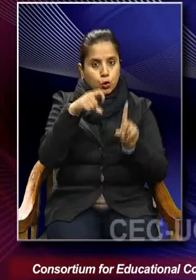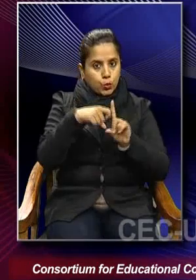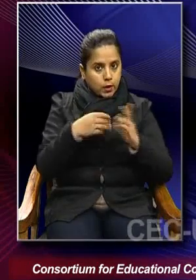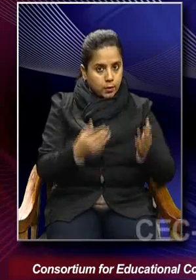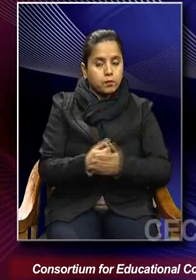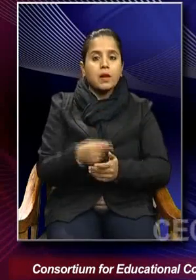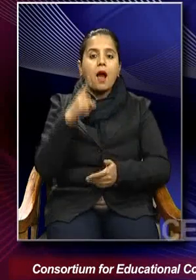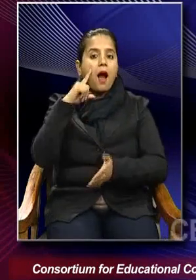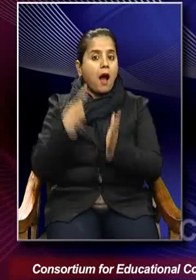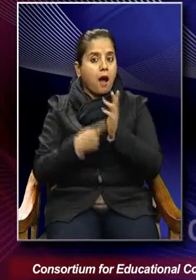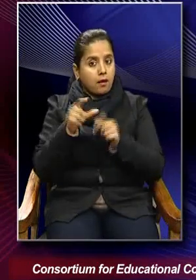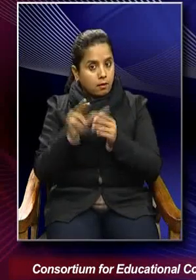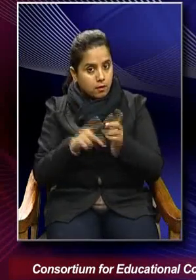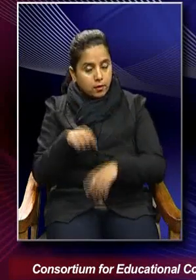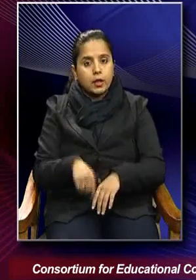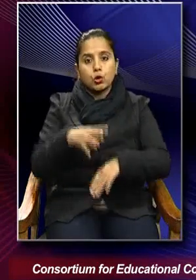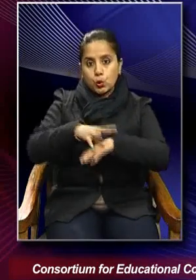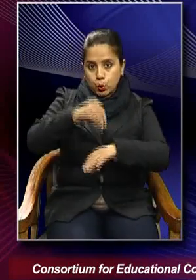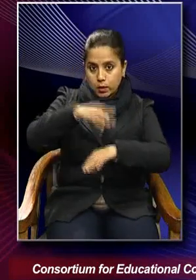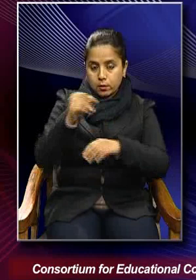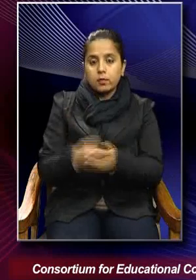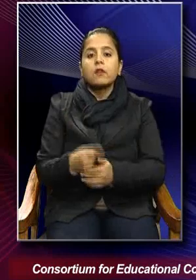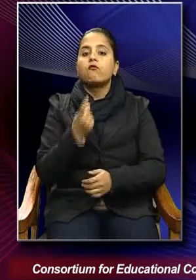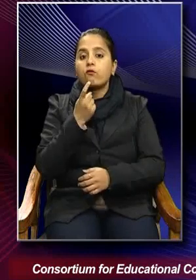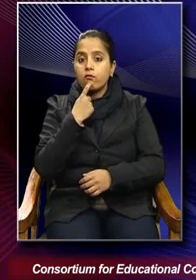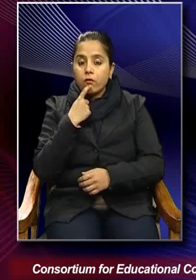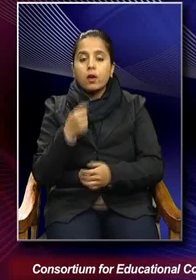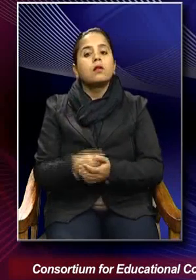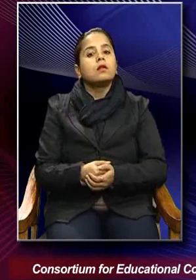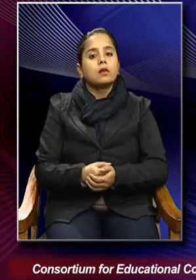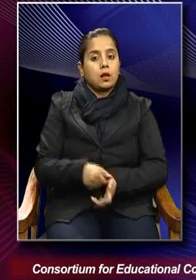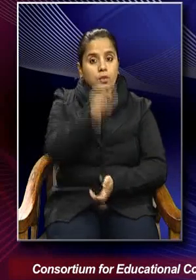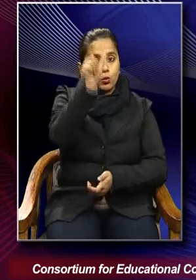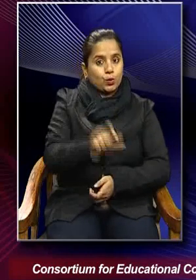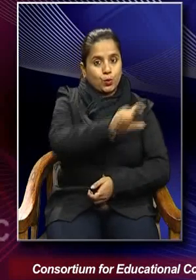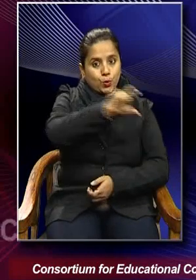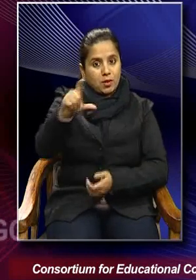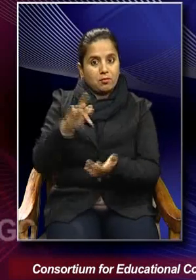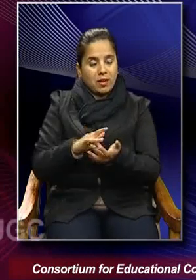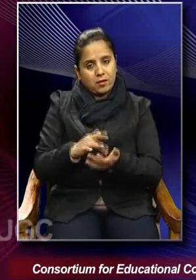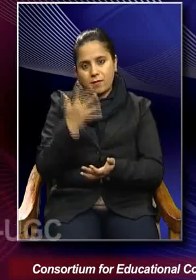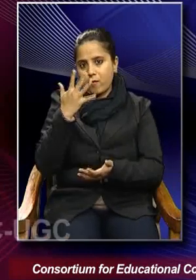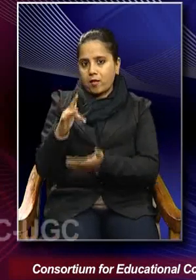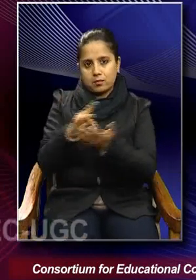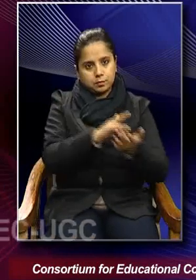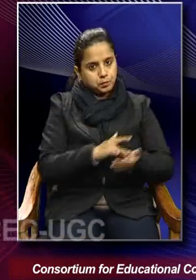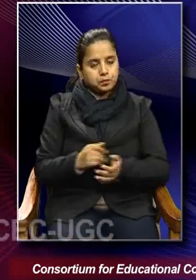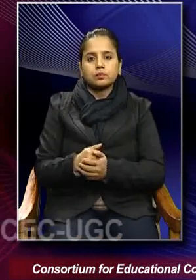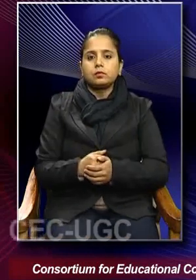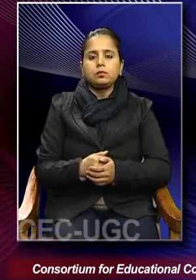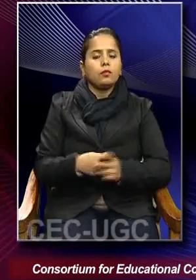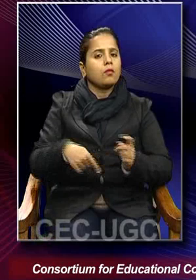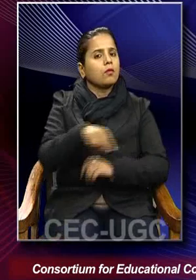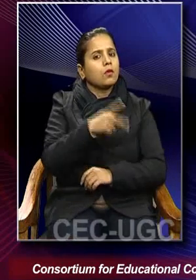Ireland, Sweden, Finland, and Switzerland. Now, what are the